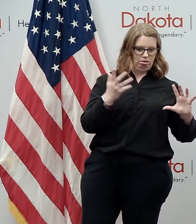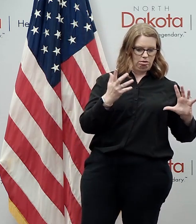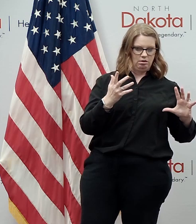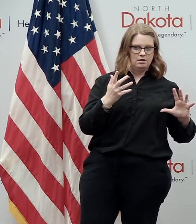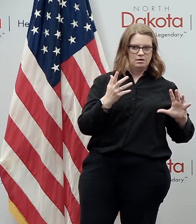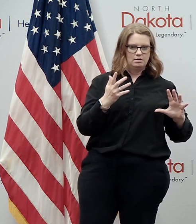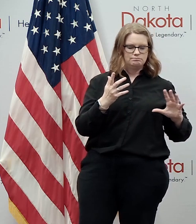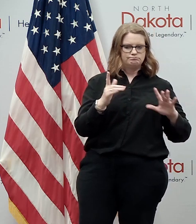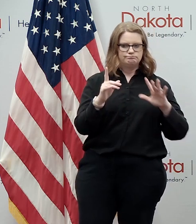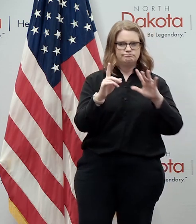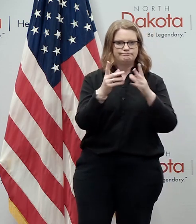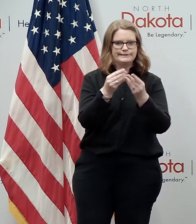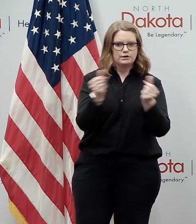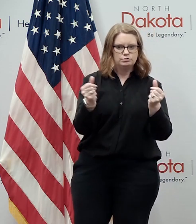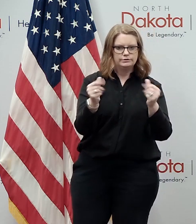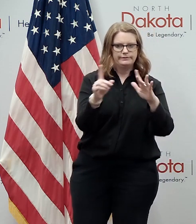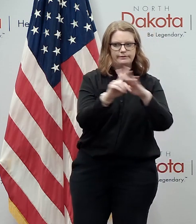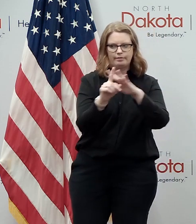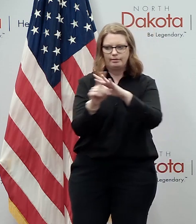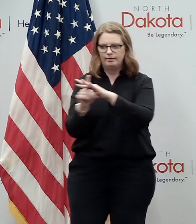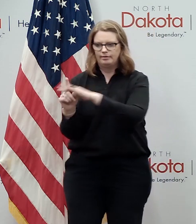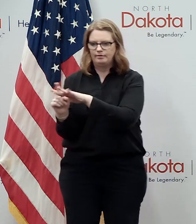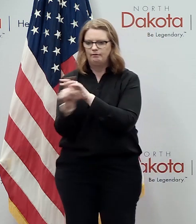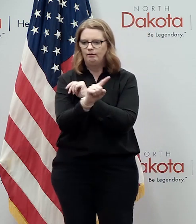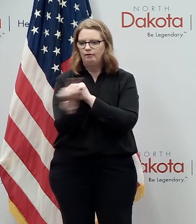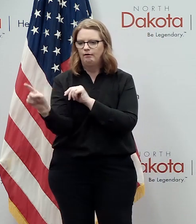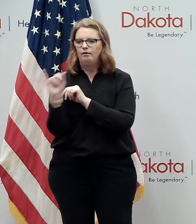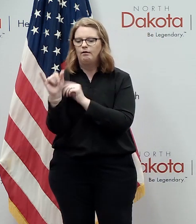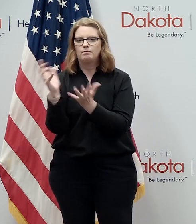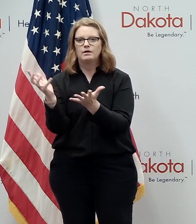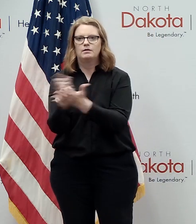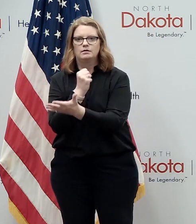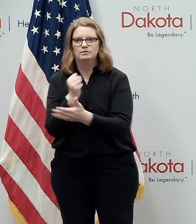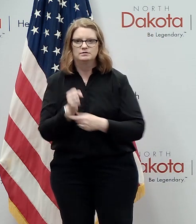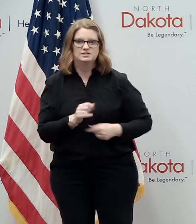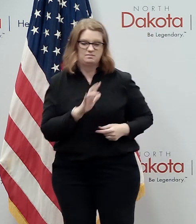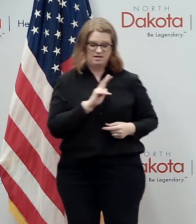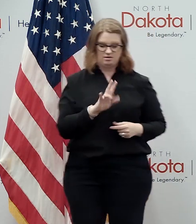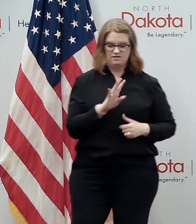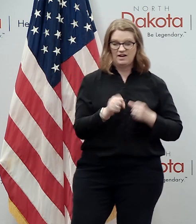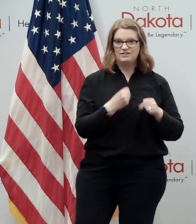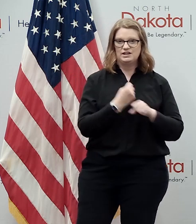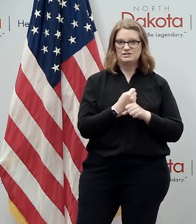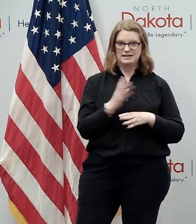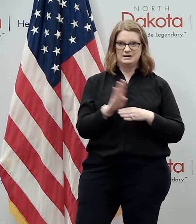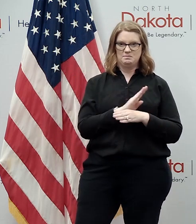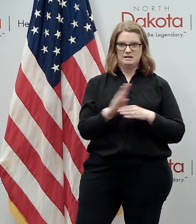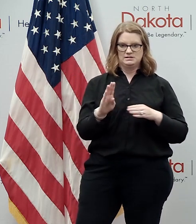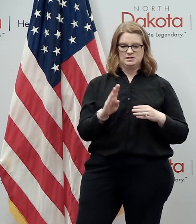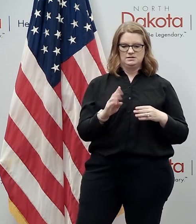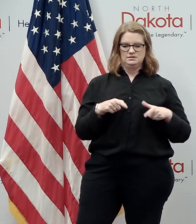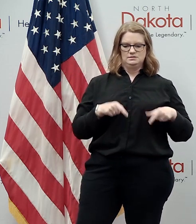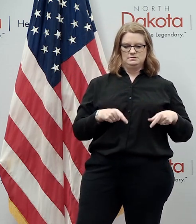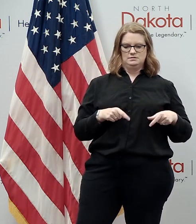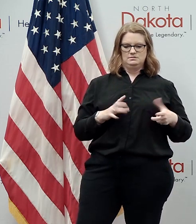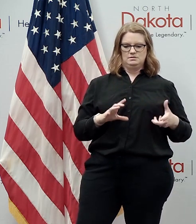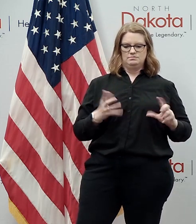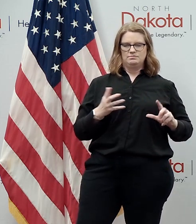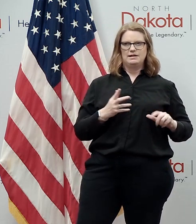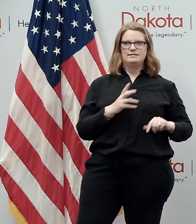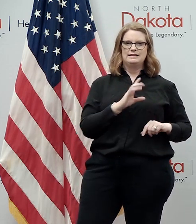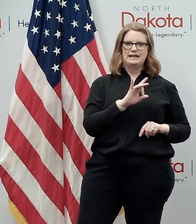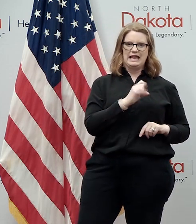my uh you know 35 plus years in the business sector there was huge huge disruptions like this you know one in the late